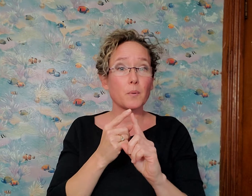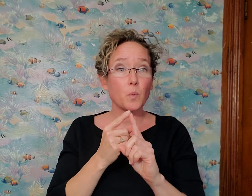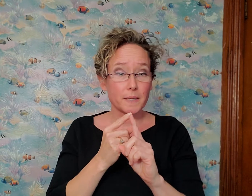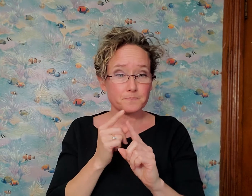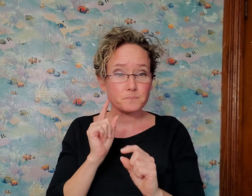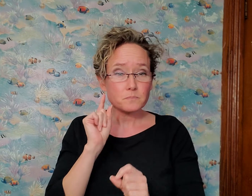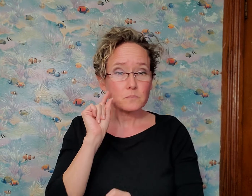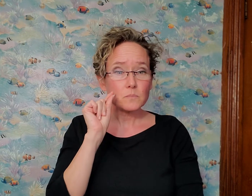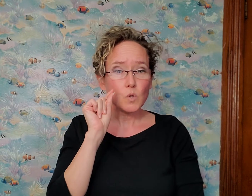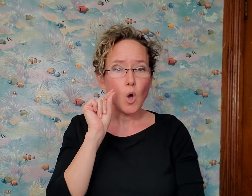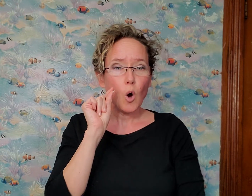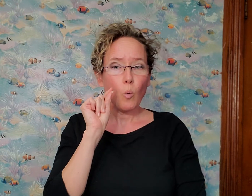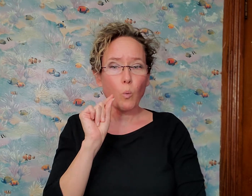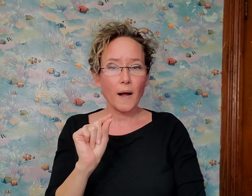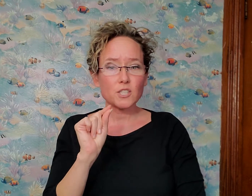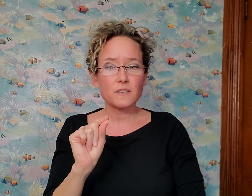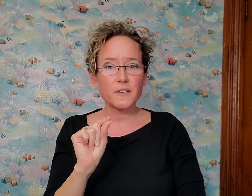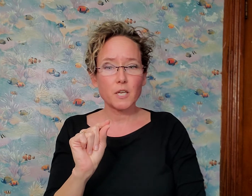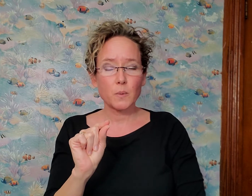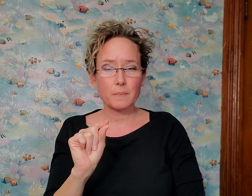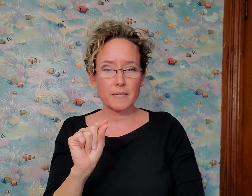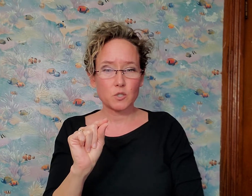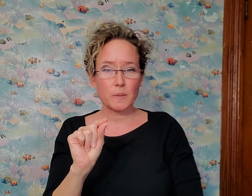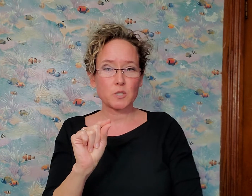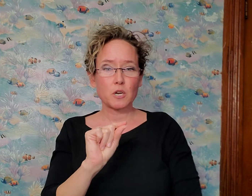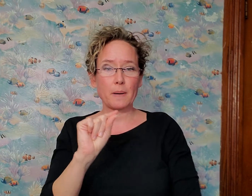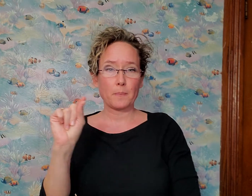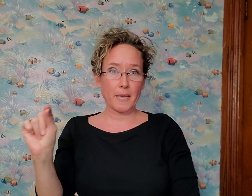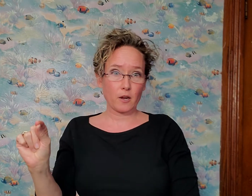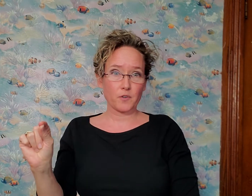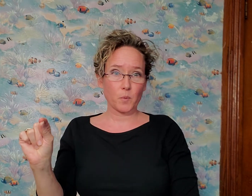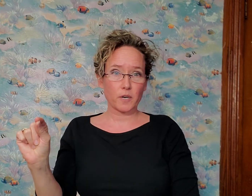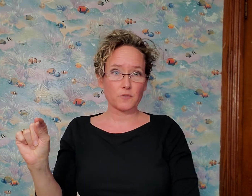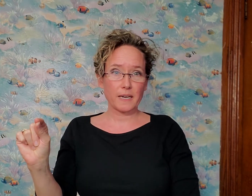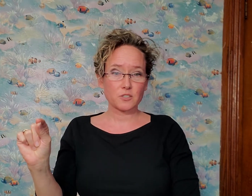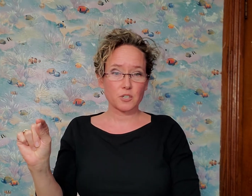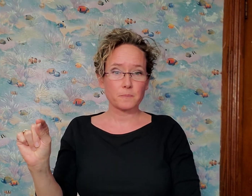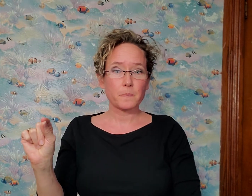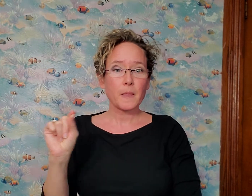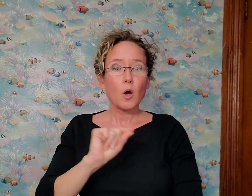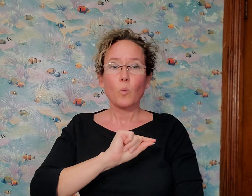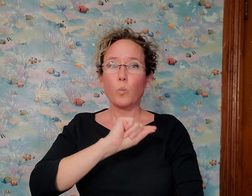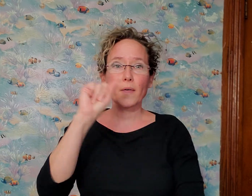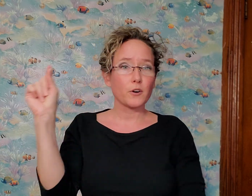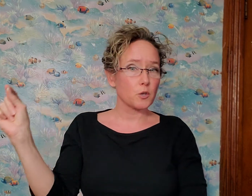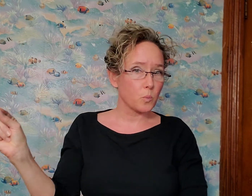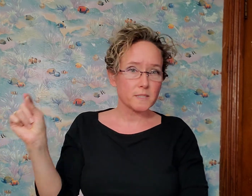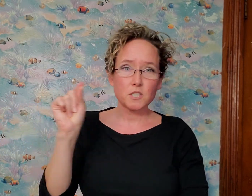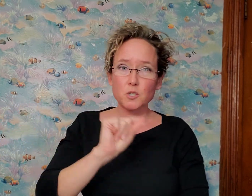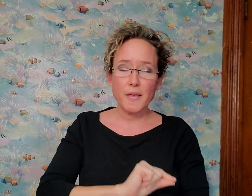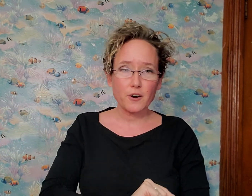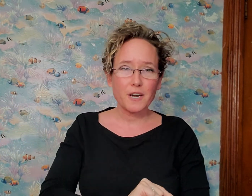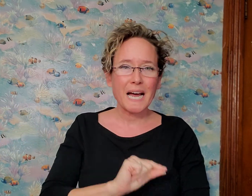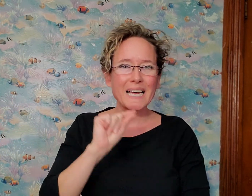Number one, watch the video in my description about paying off your mortgage faster. Whether you want to do that or not,